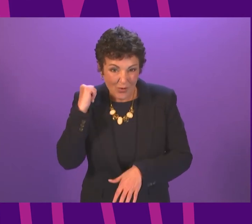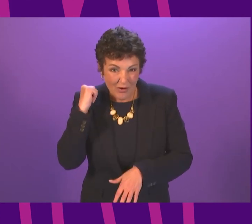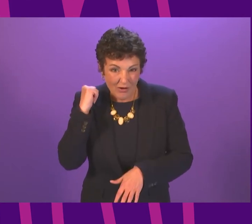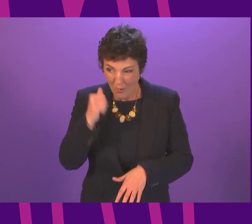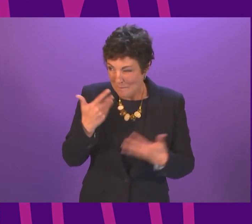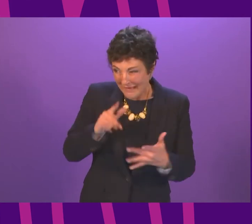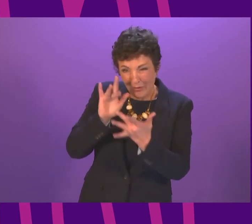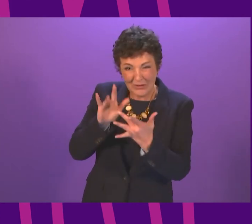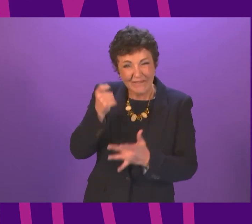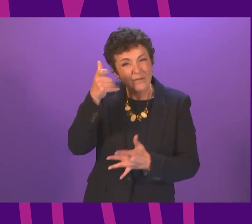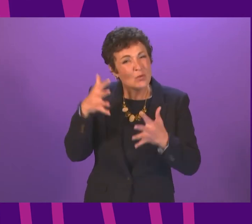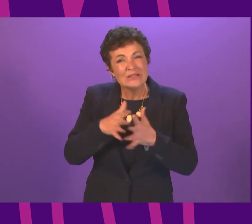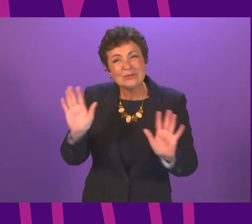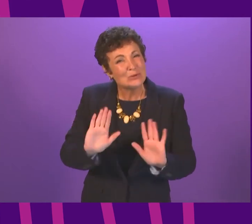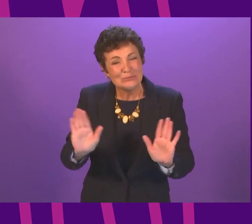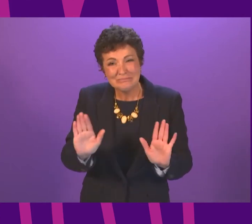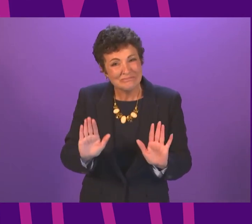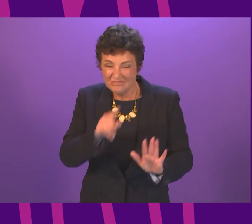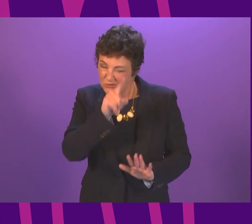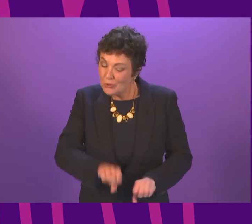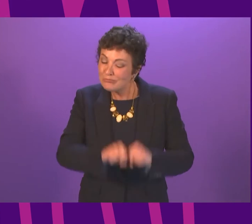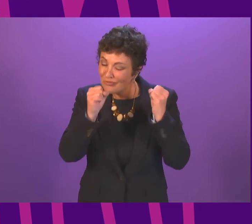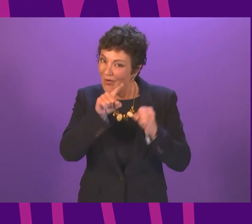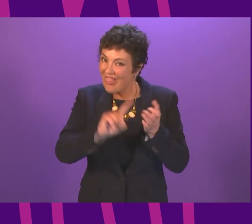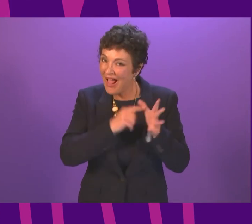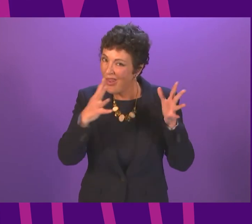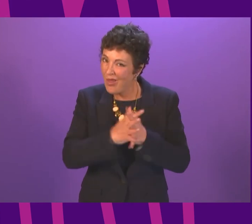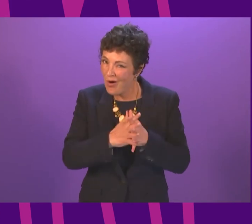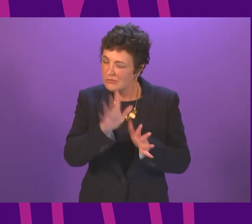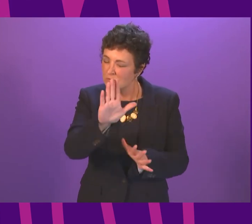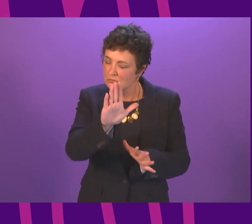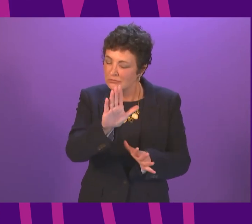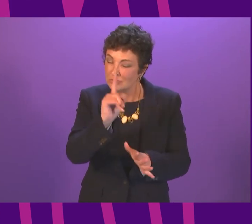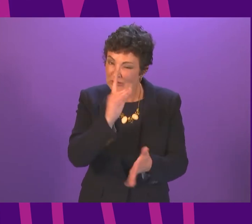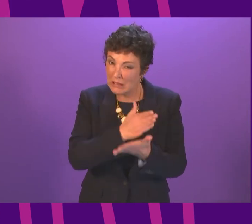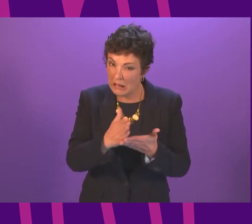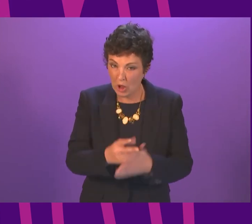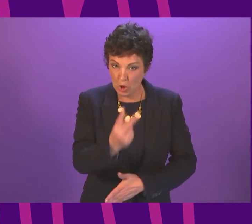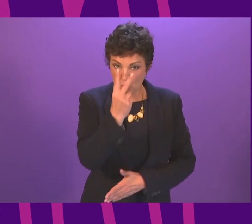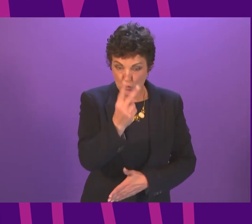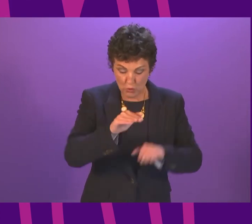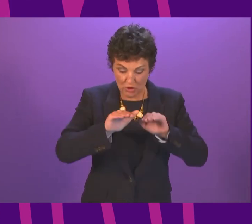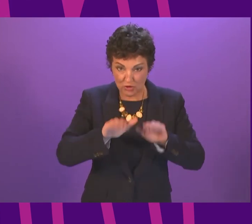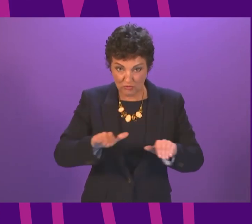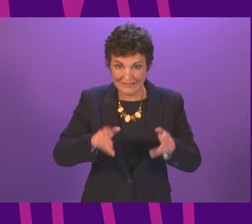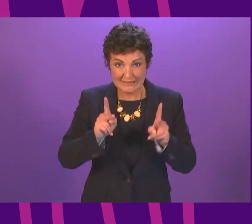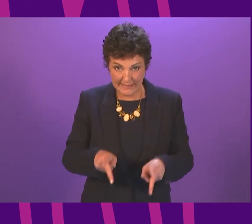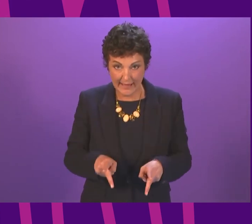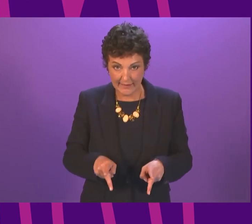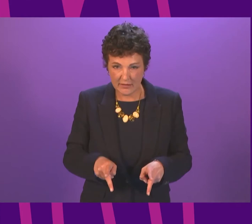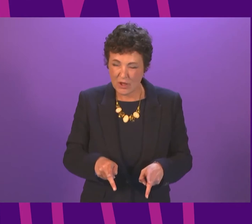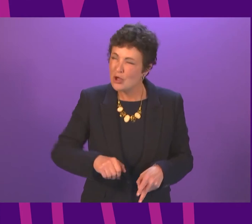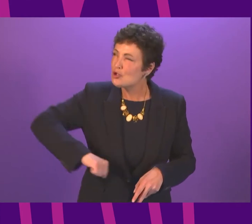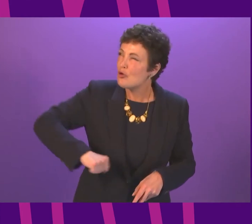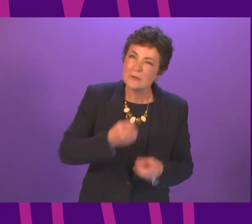a few weeks ago. You have broken that law. So just to be clear, two children died in Scotland's flagship